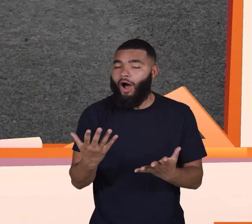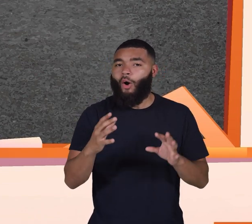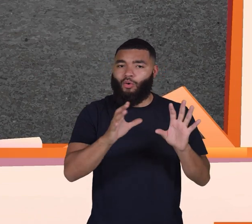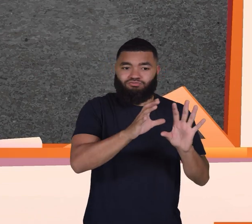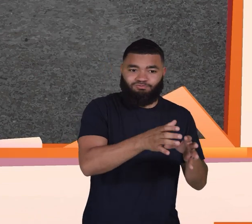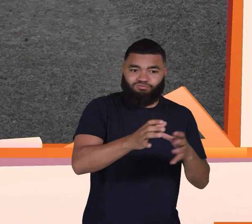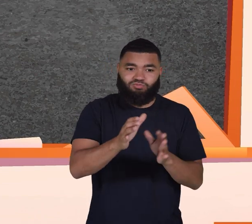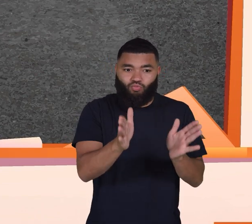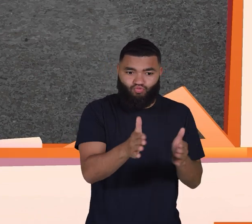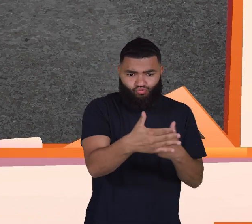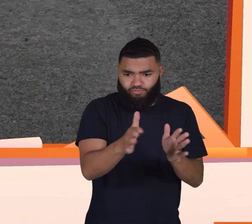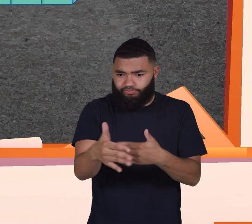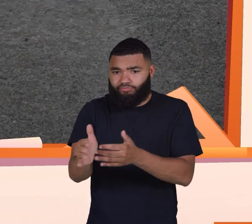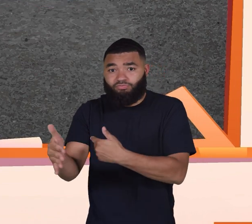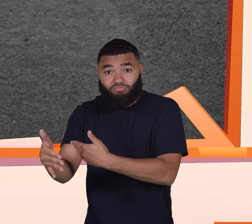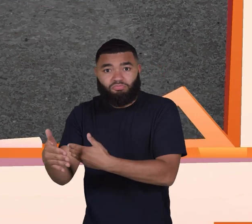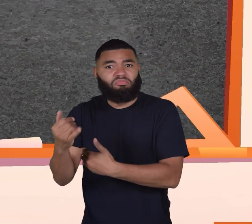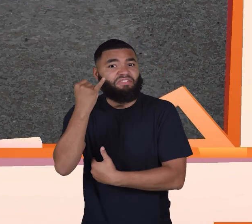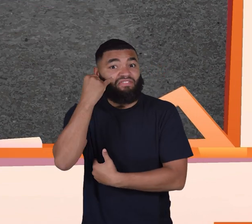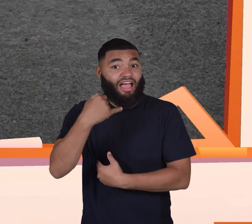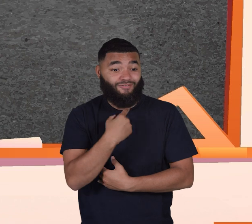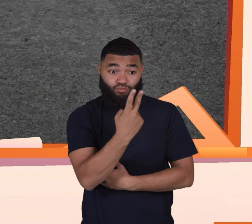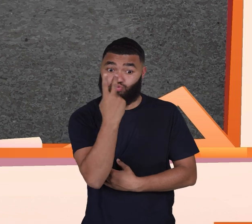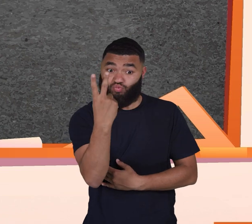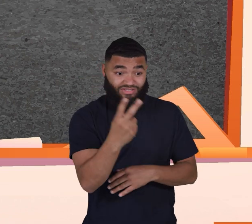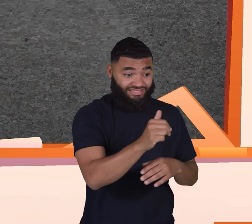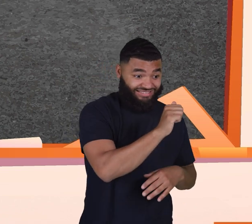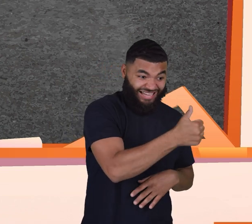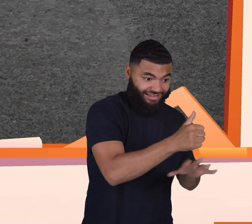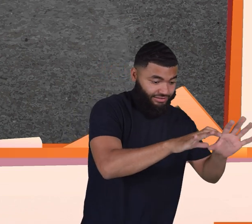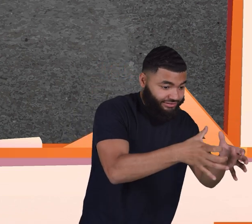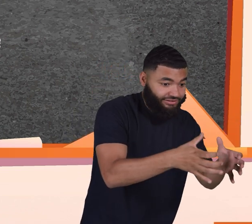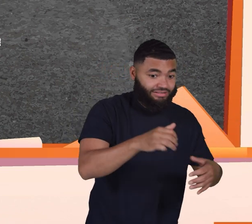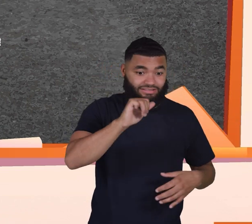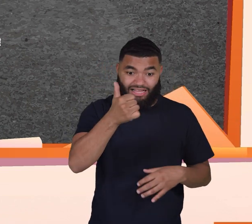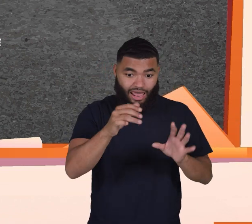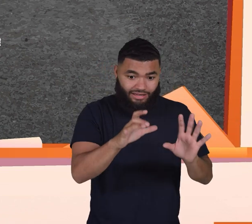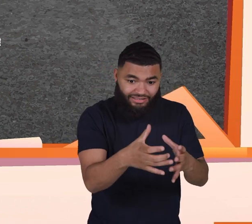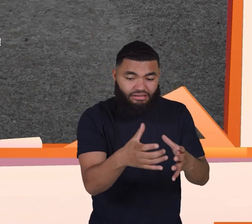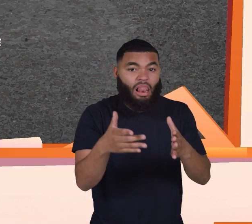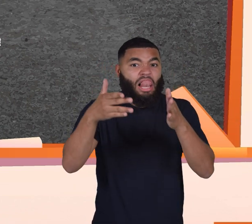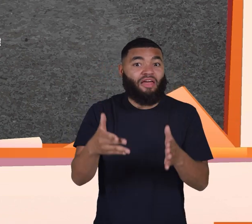If there are two tens and six ones, what number do we have?